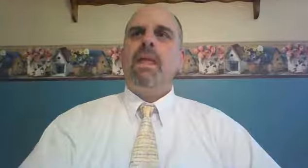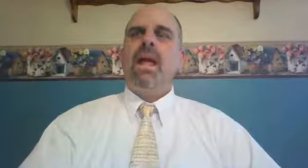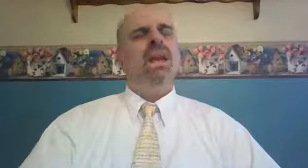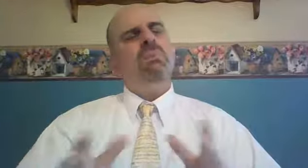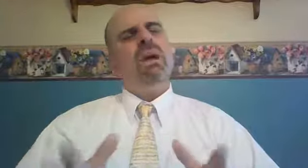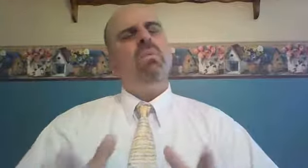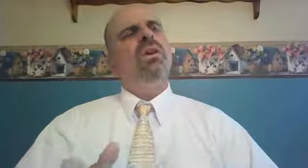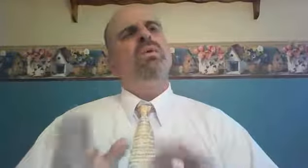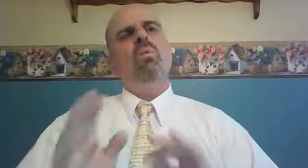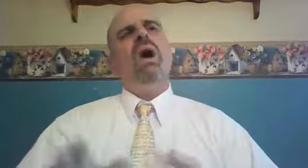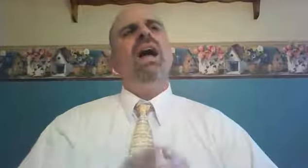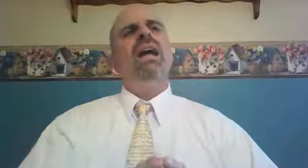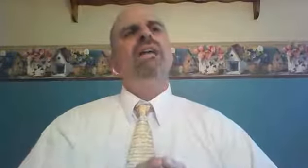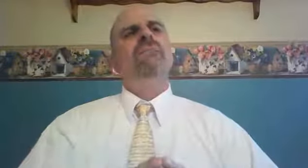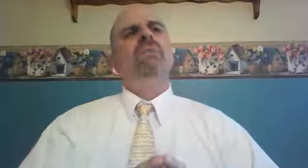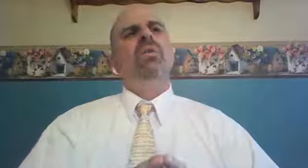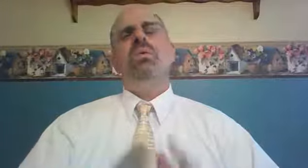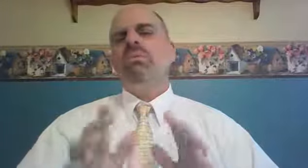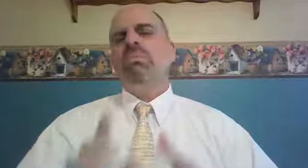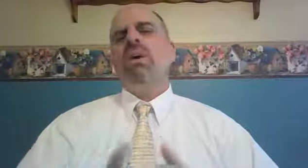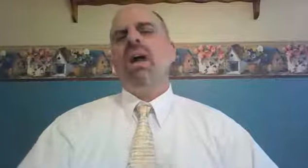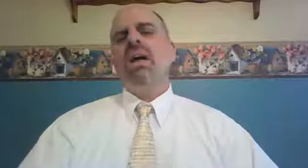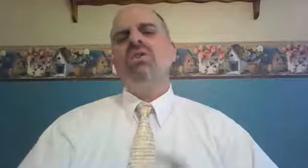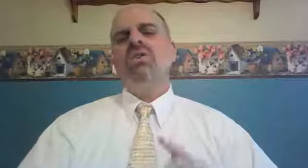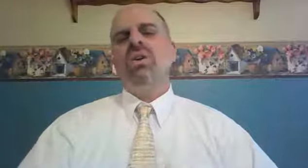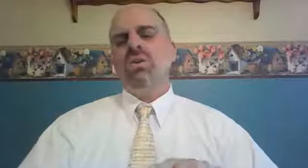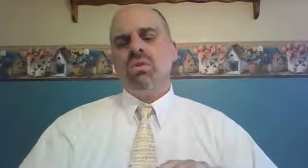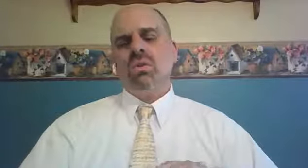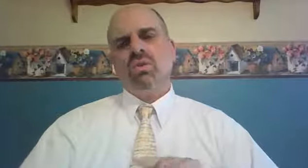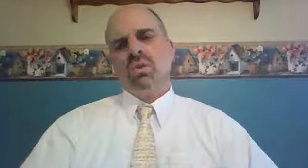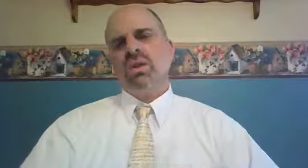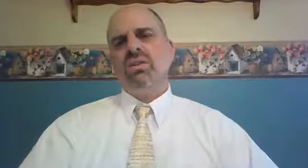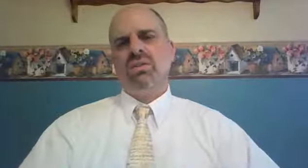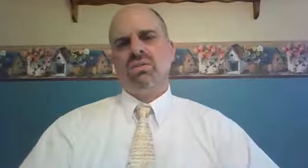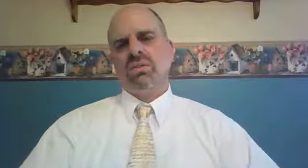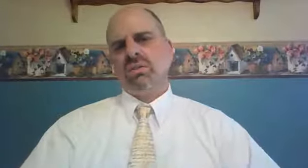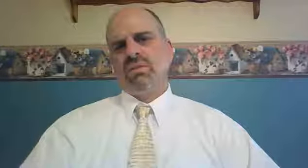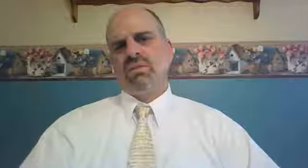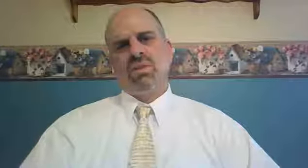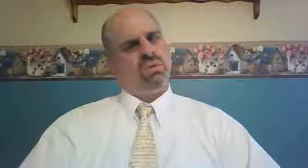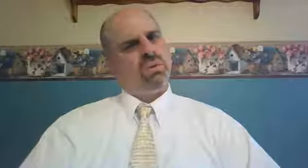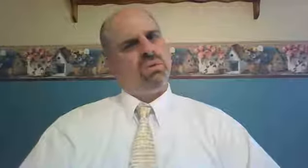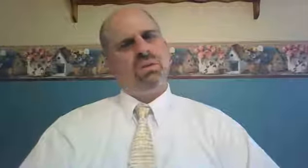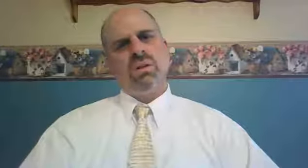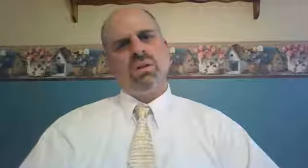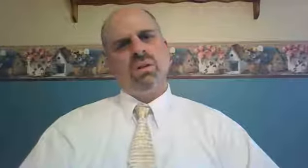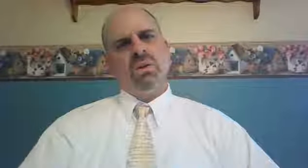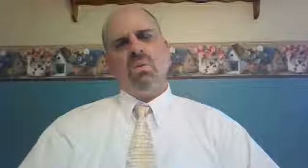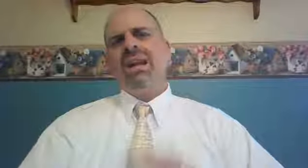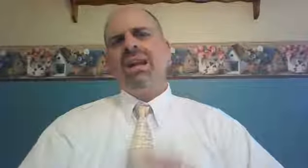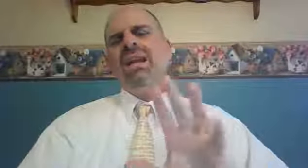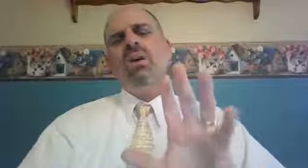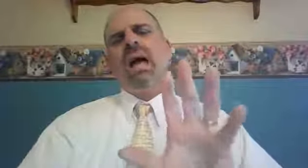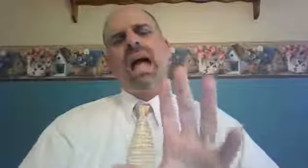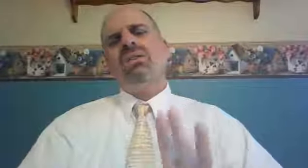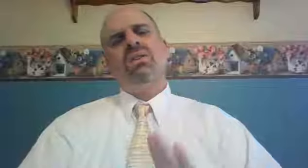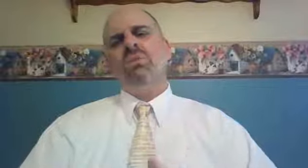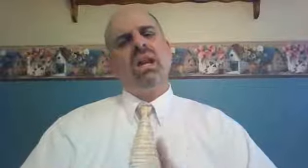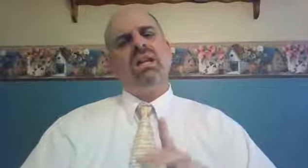And you might wonder, why was Boaz so gracious to Ruth? Why did he go out of his way